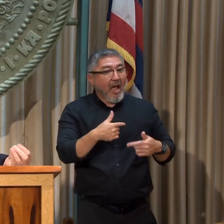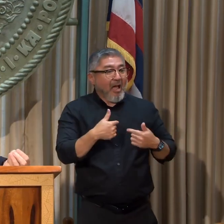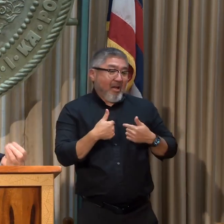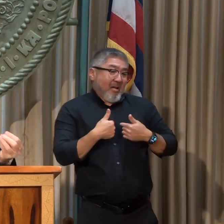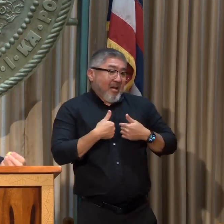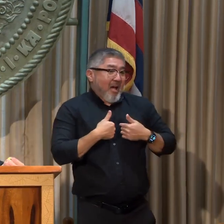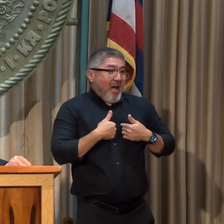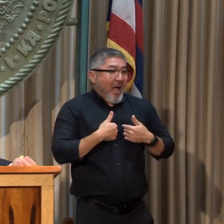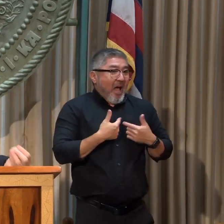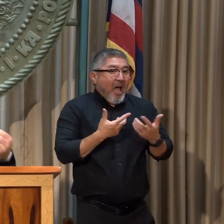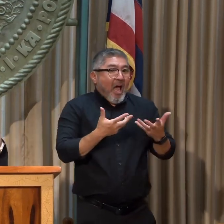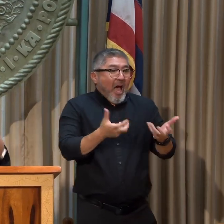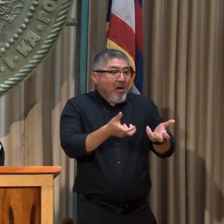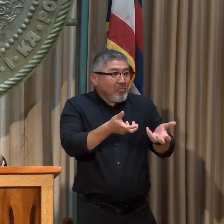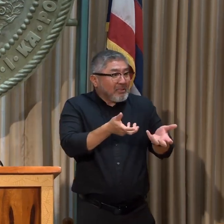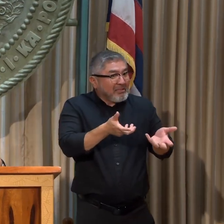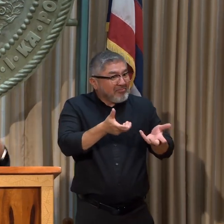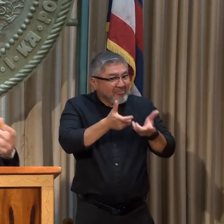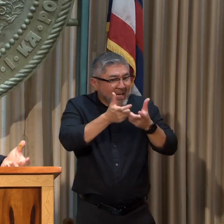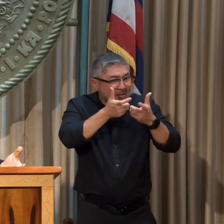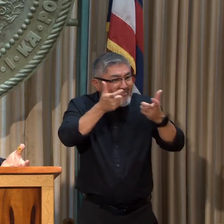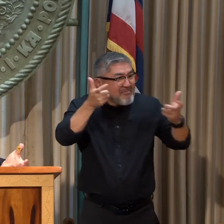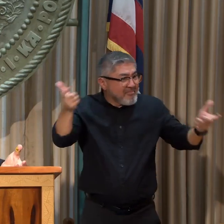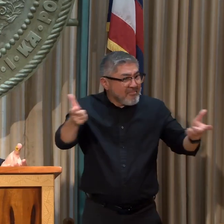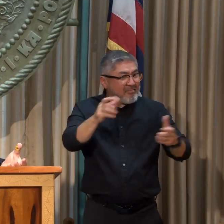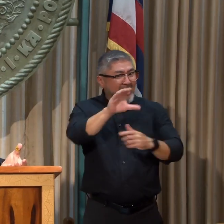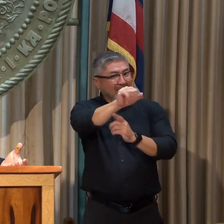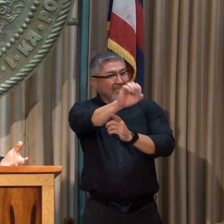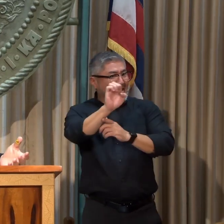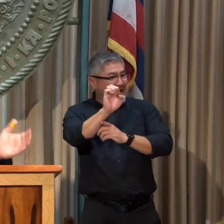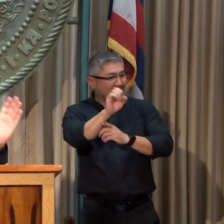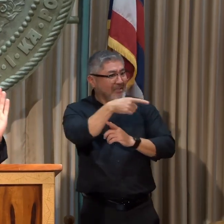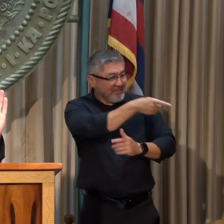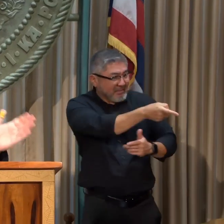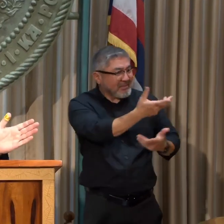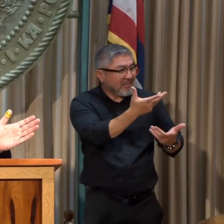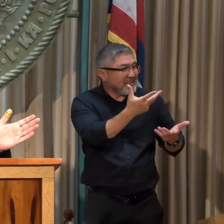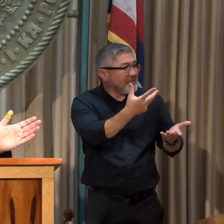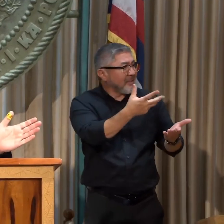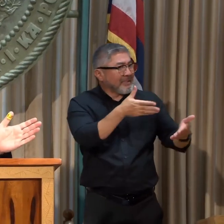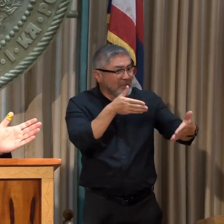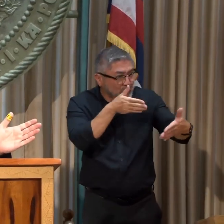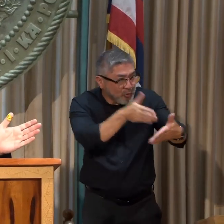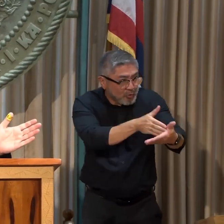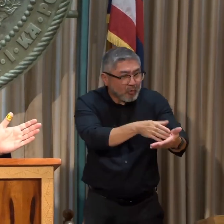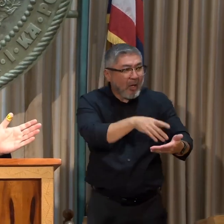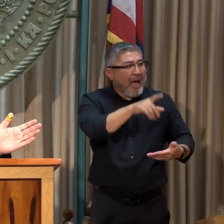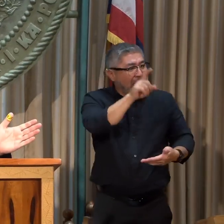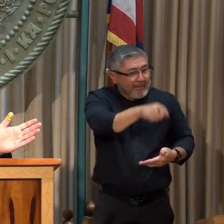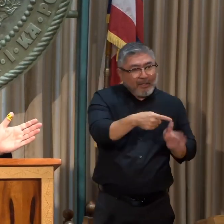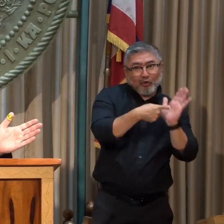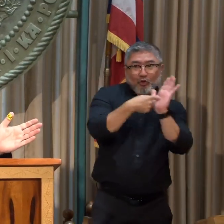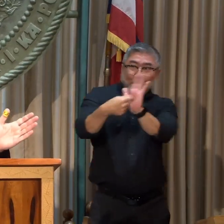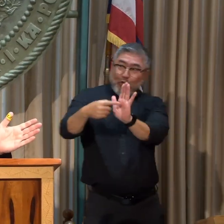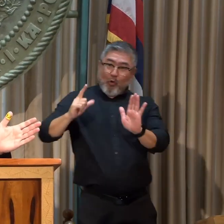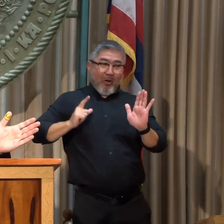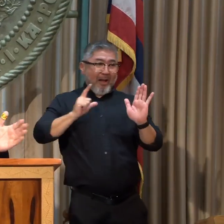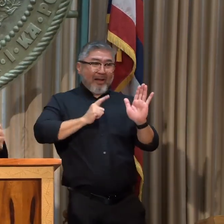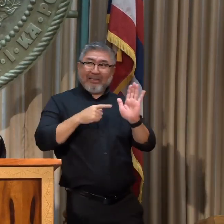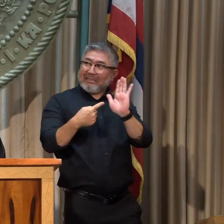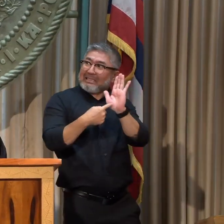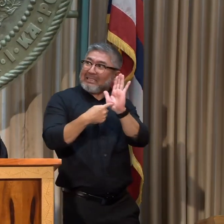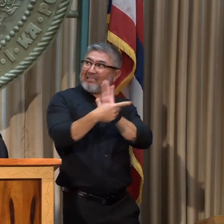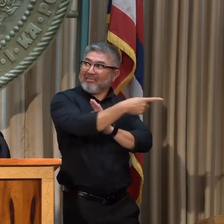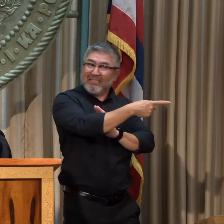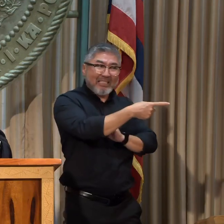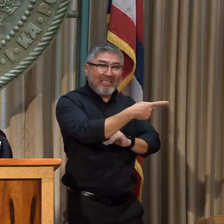be robust because it will help me when I go back to the legislature and say, look, we have to do this. These young people